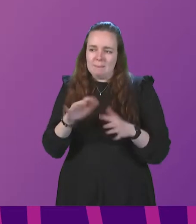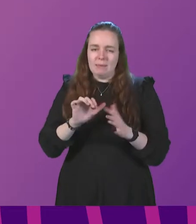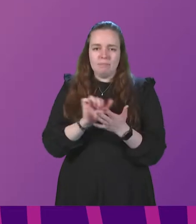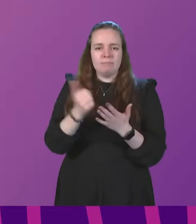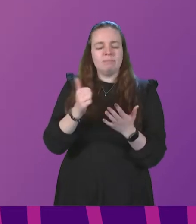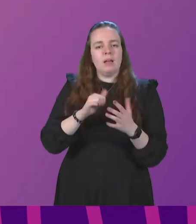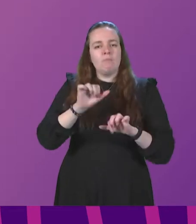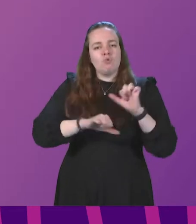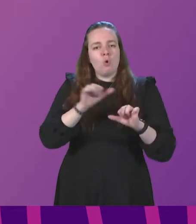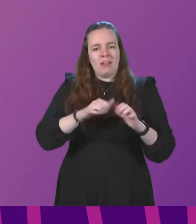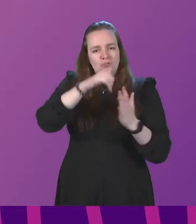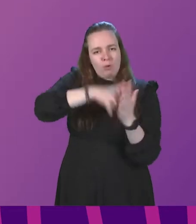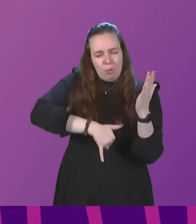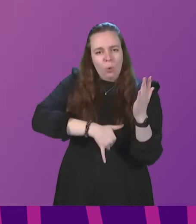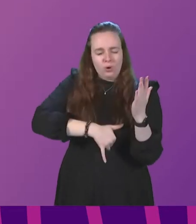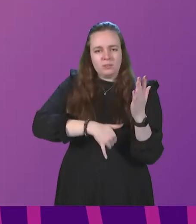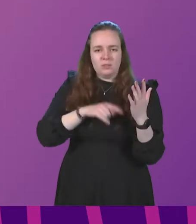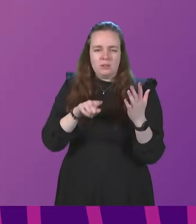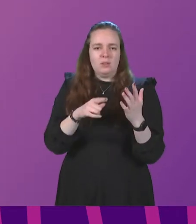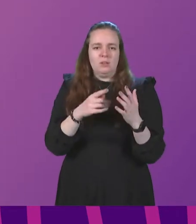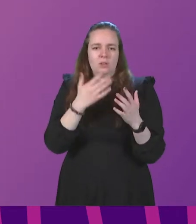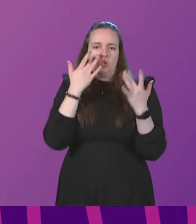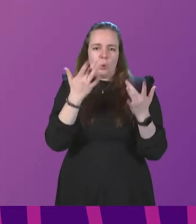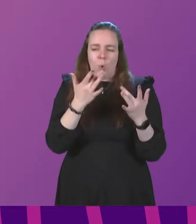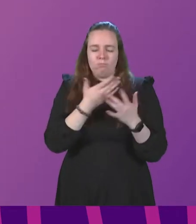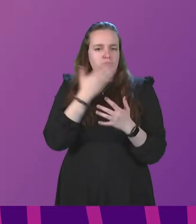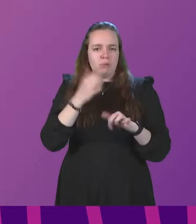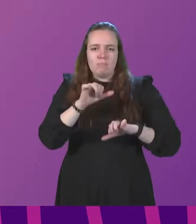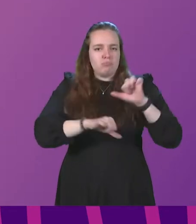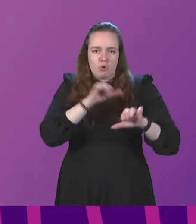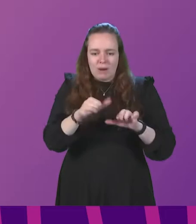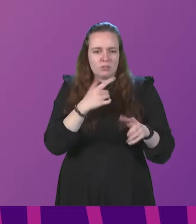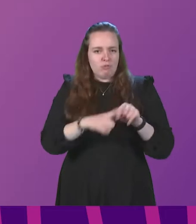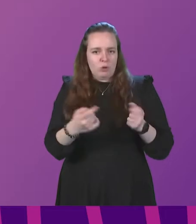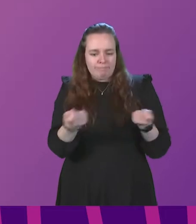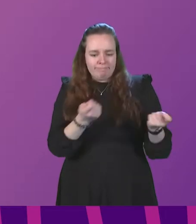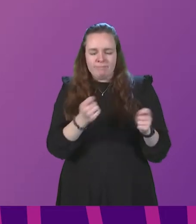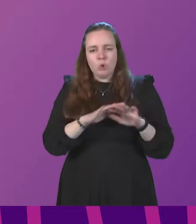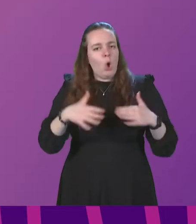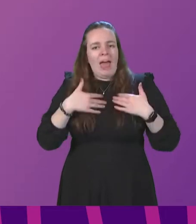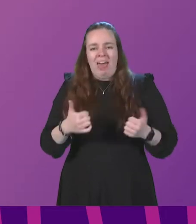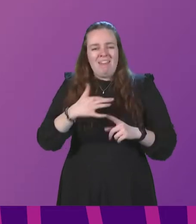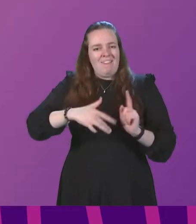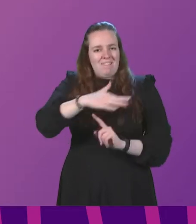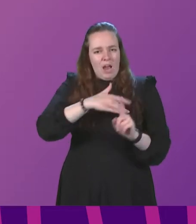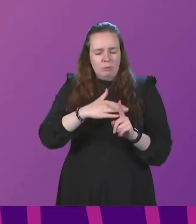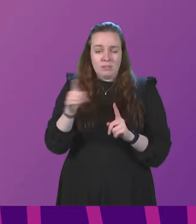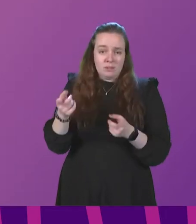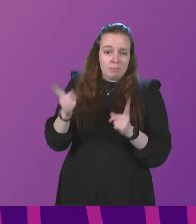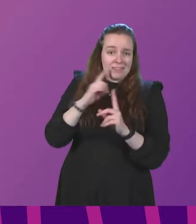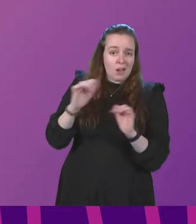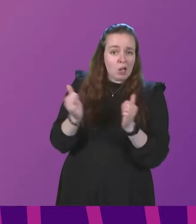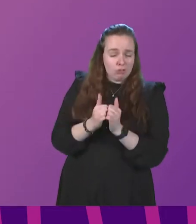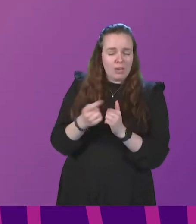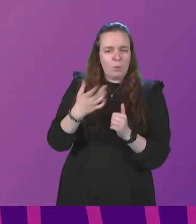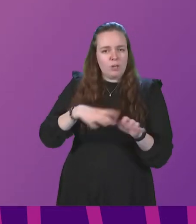health-harming product action, which was critical of the lack of progress being made towards tackling unhealthy environments. Does the Minister agree that we need